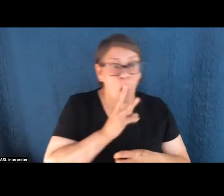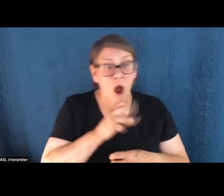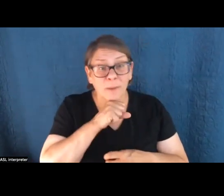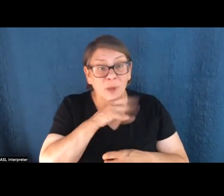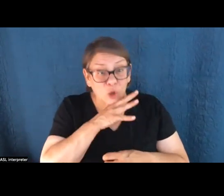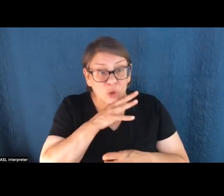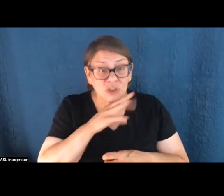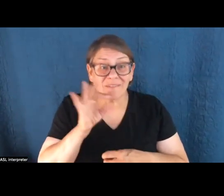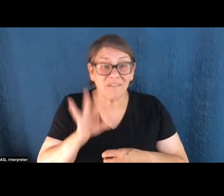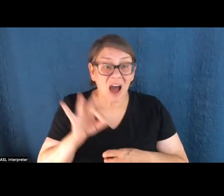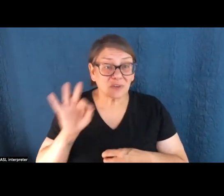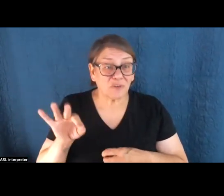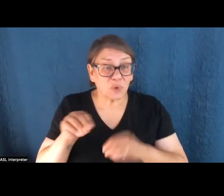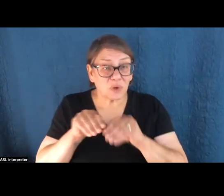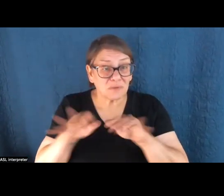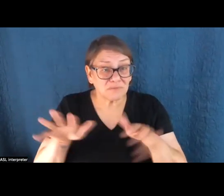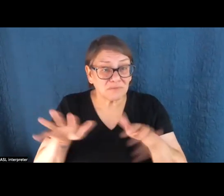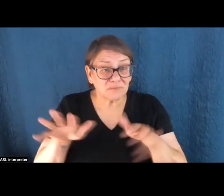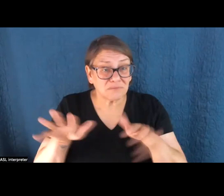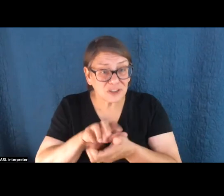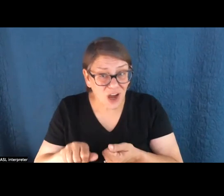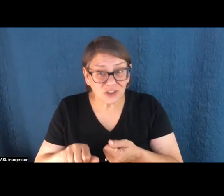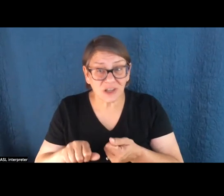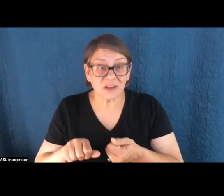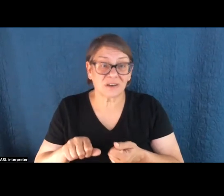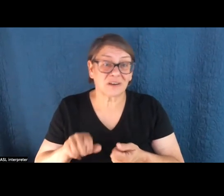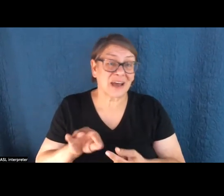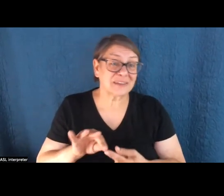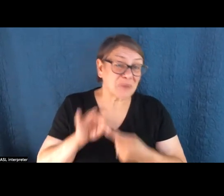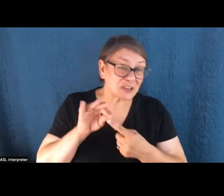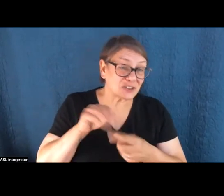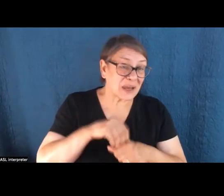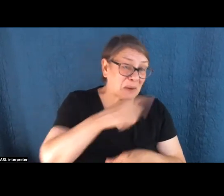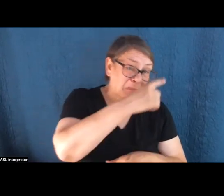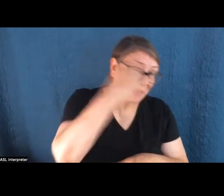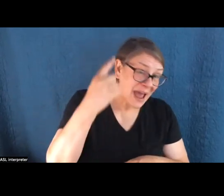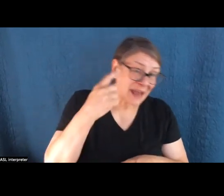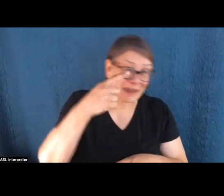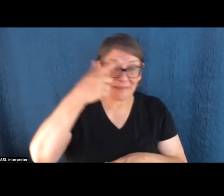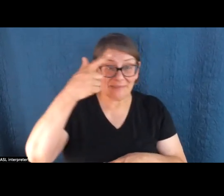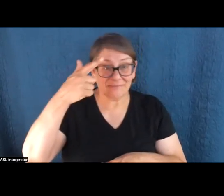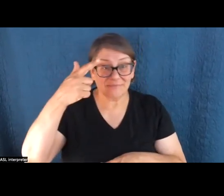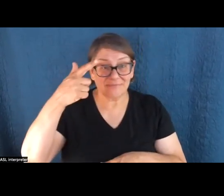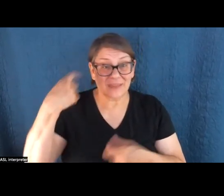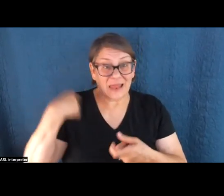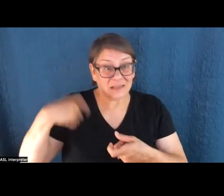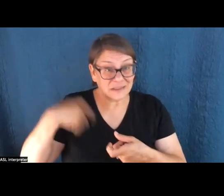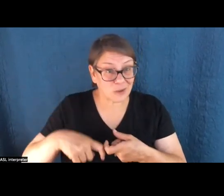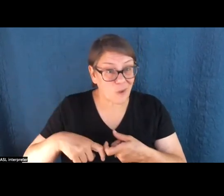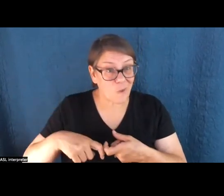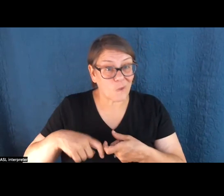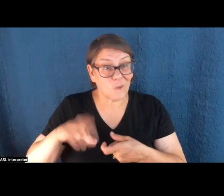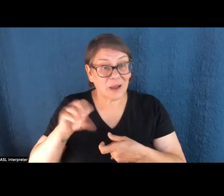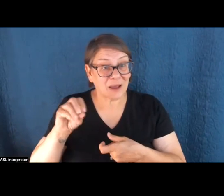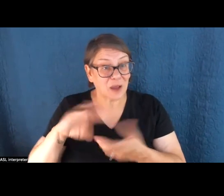fuel infrastructure, especially in Black and Latino communities and low-income communities. And I'm talking about the racist legacy